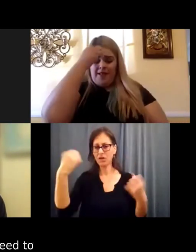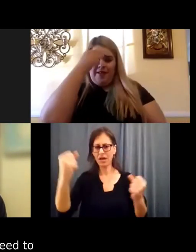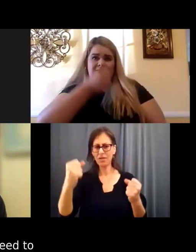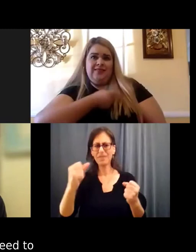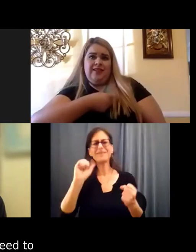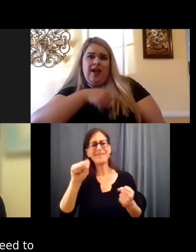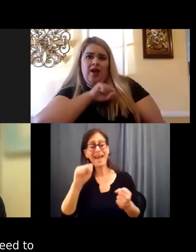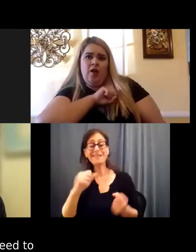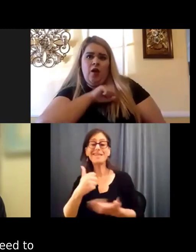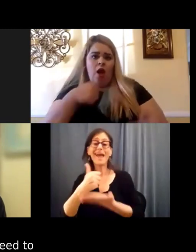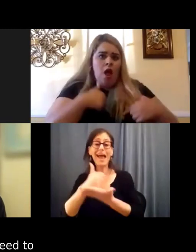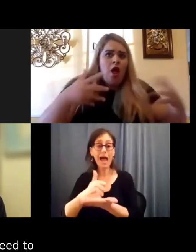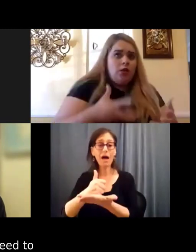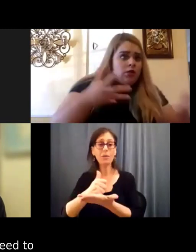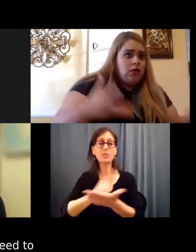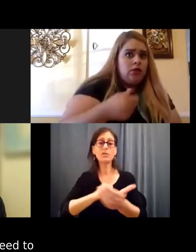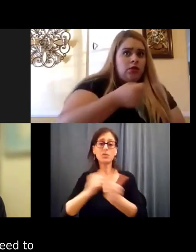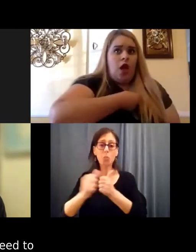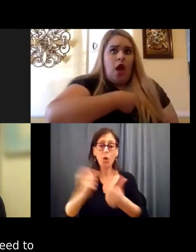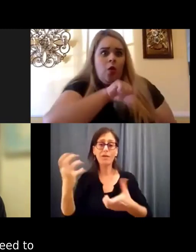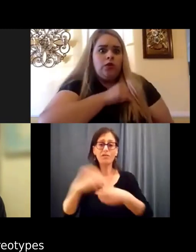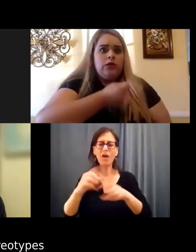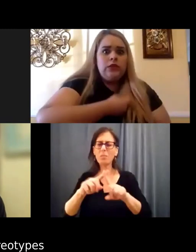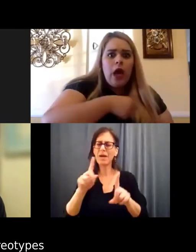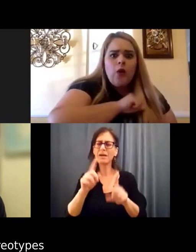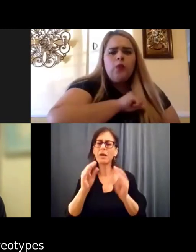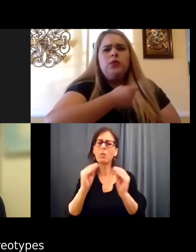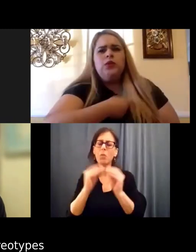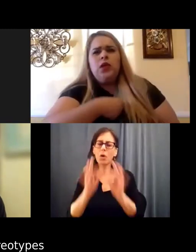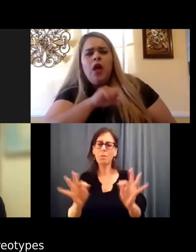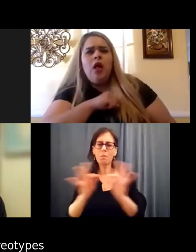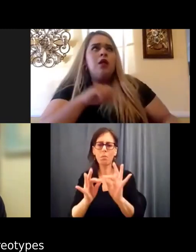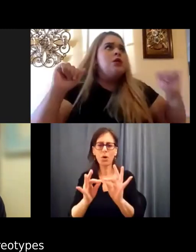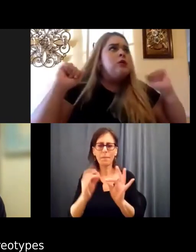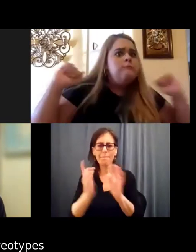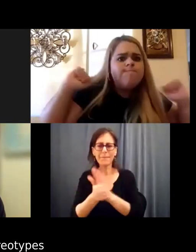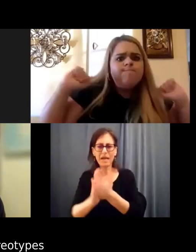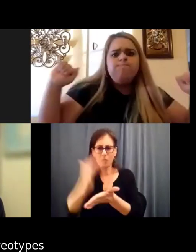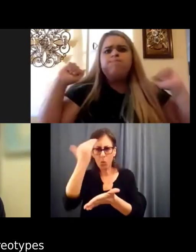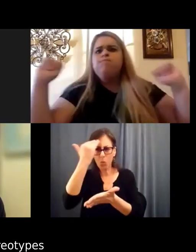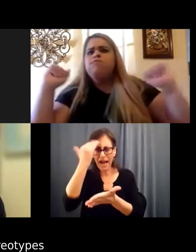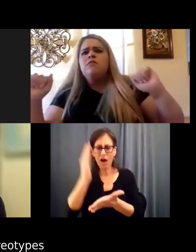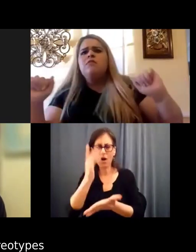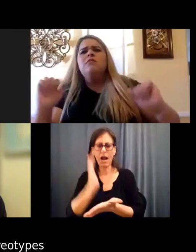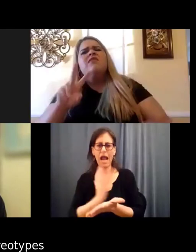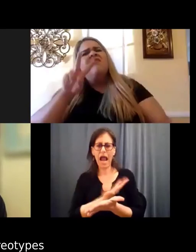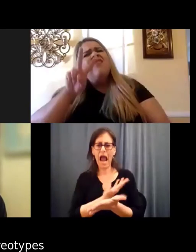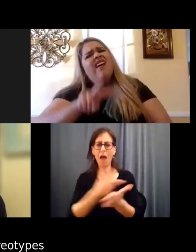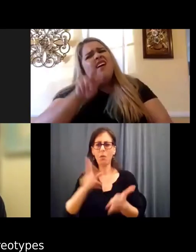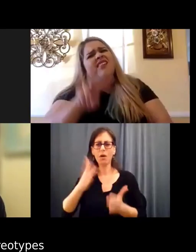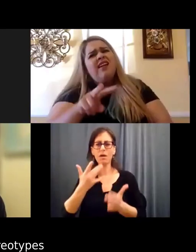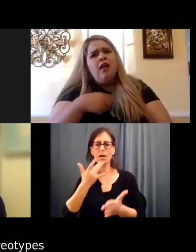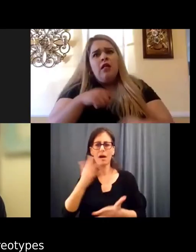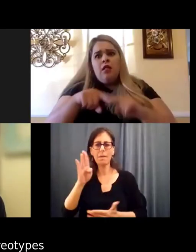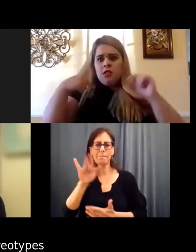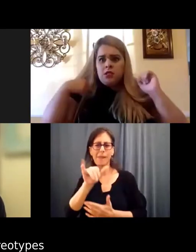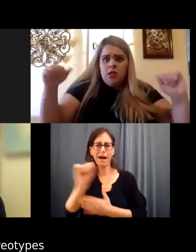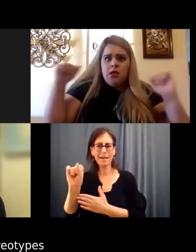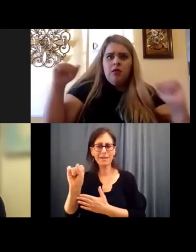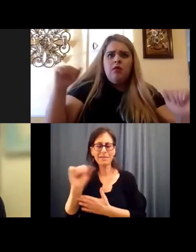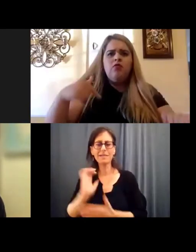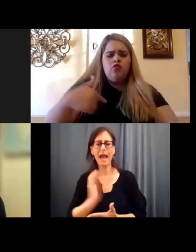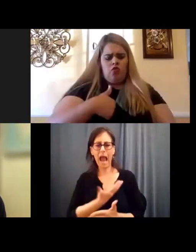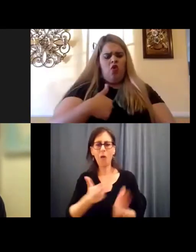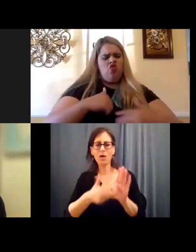we really have to become conscious and understand what our own bias, our own stereotypes, and, and what our own beliefs